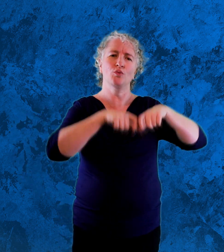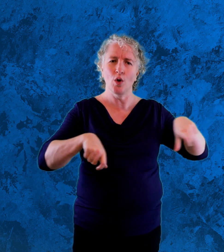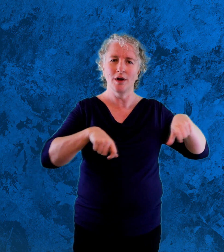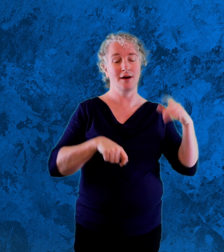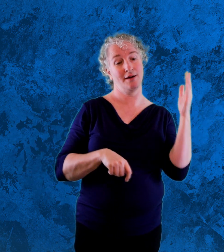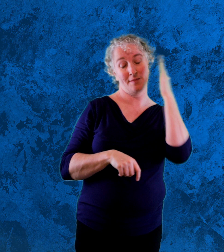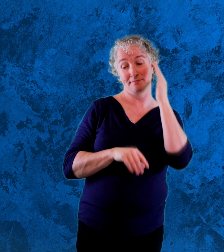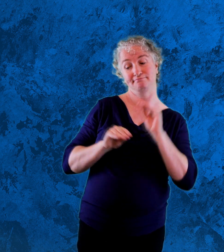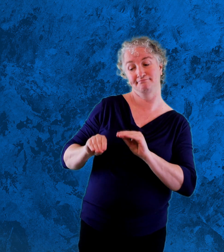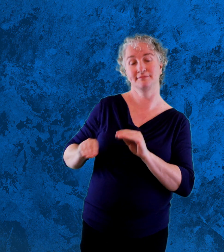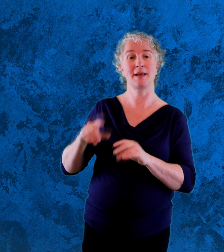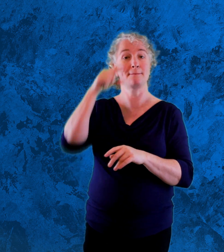to dig holes for the seeds.